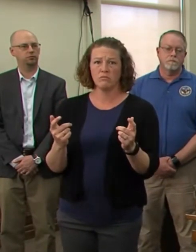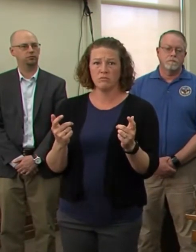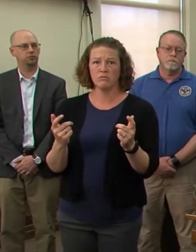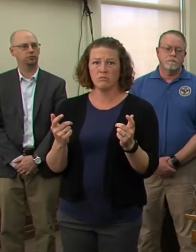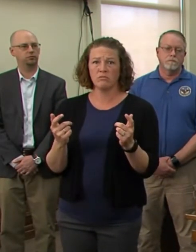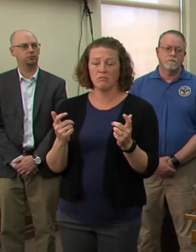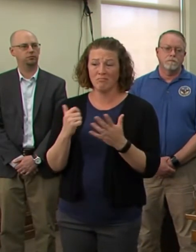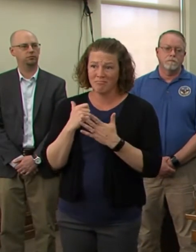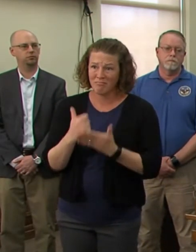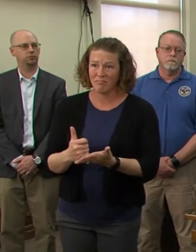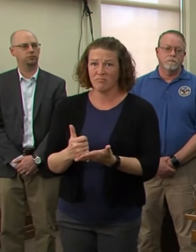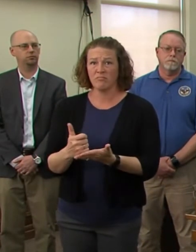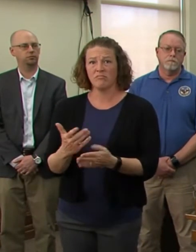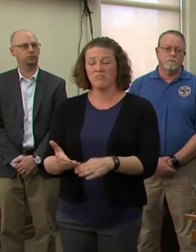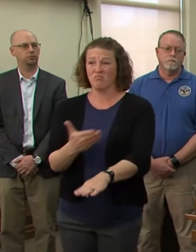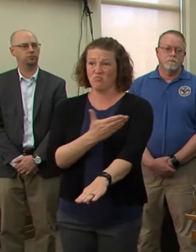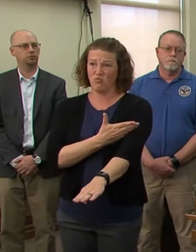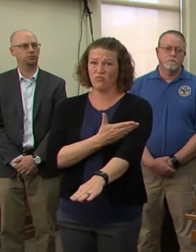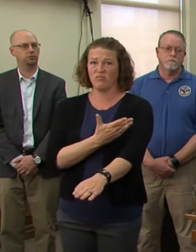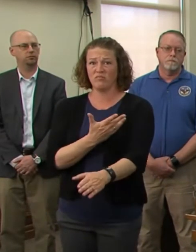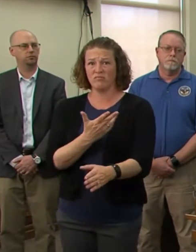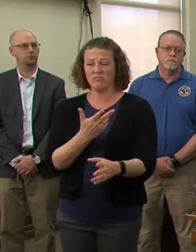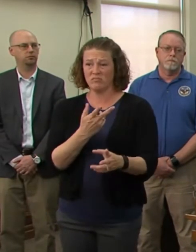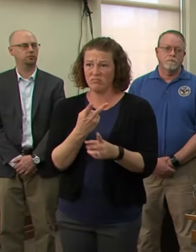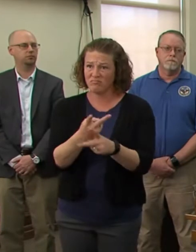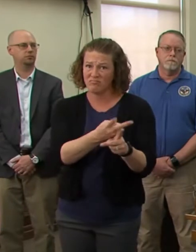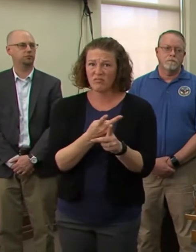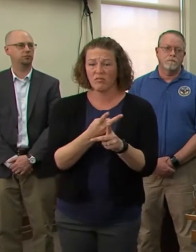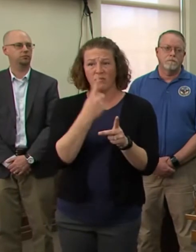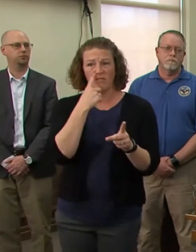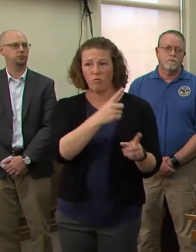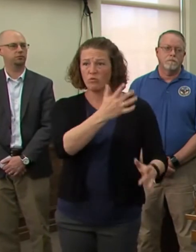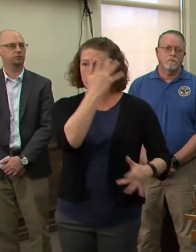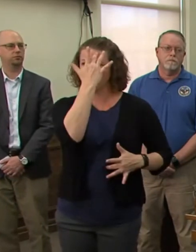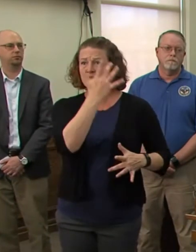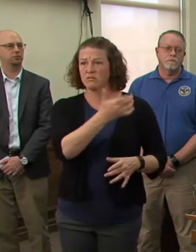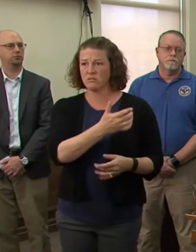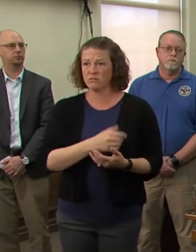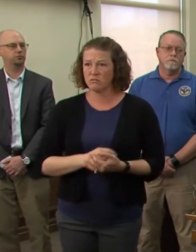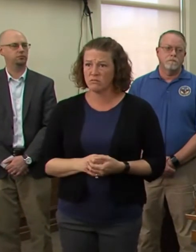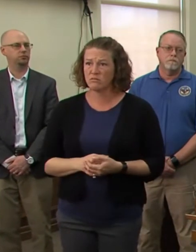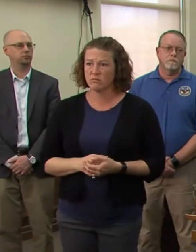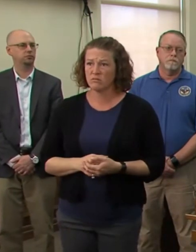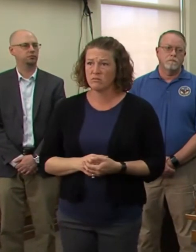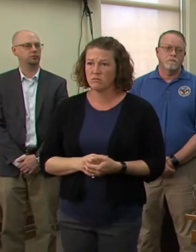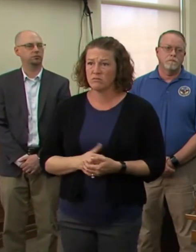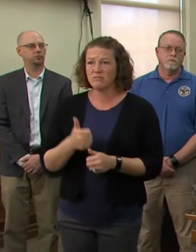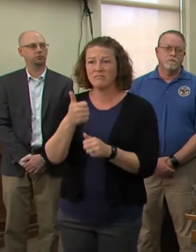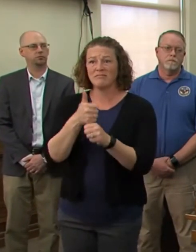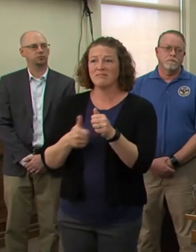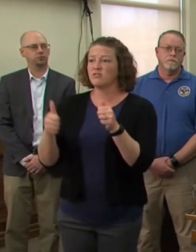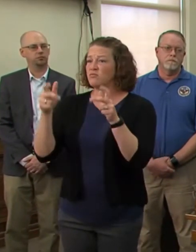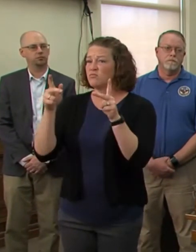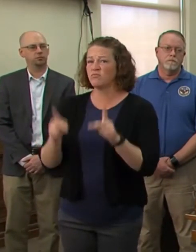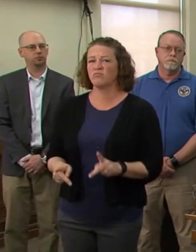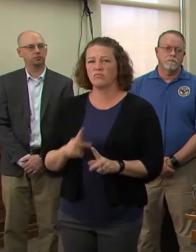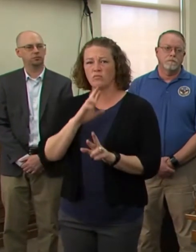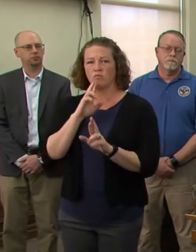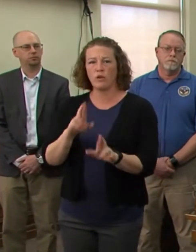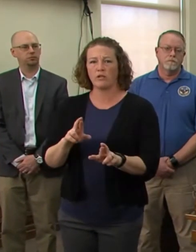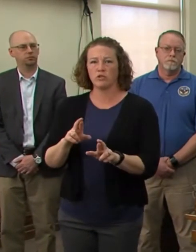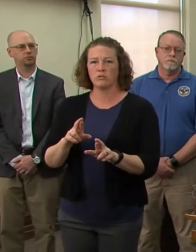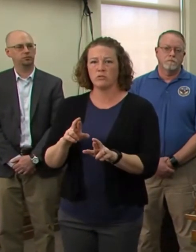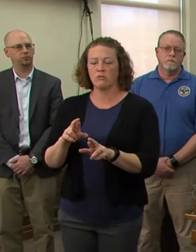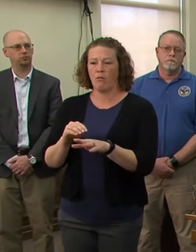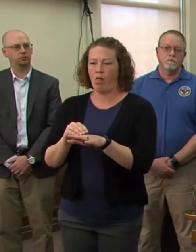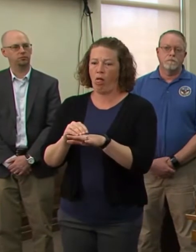health care system to care for those who need it most. Every action each of us takes as an individual has an effect on the